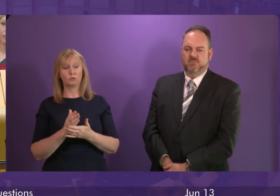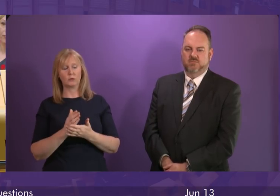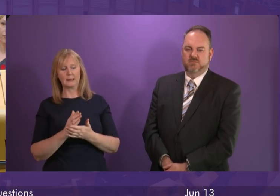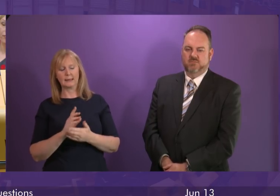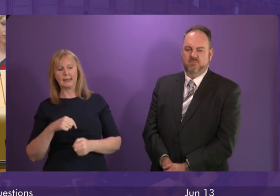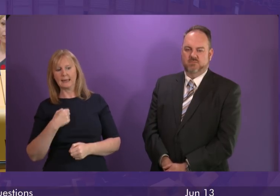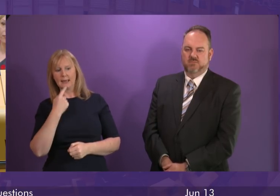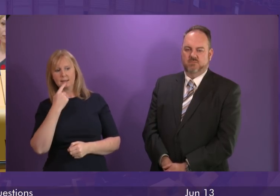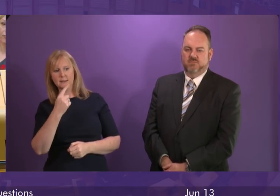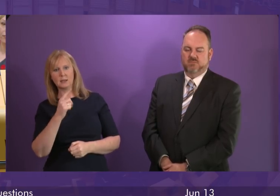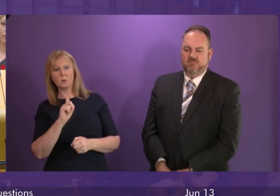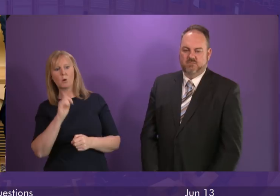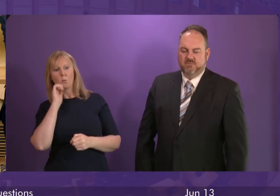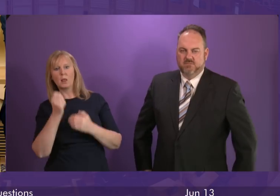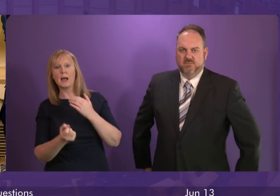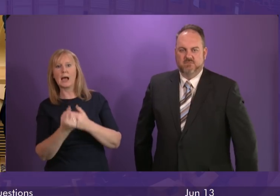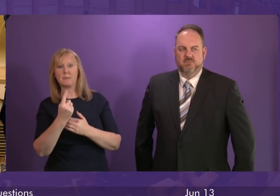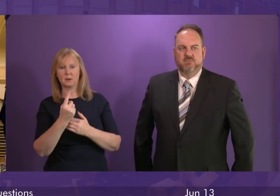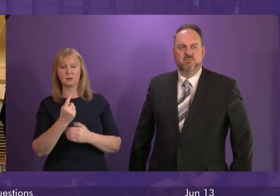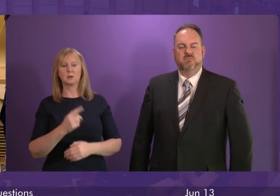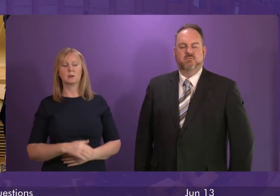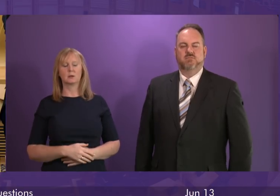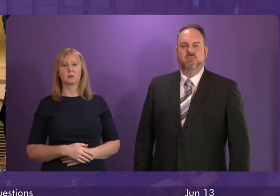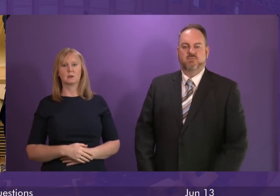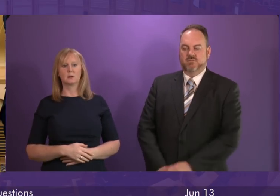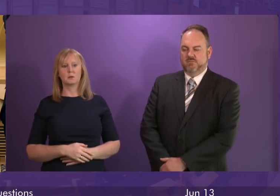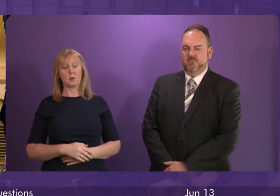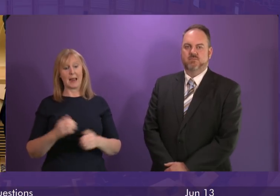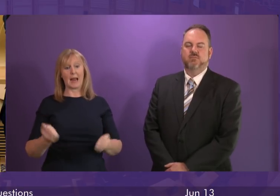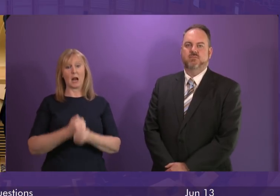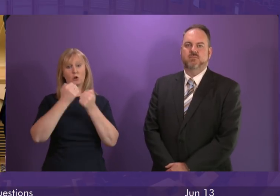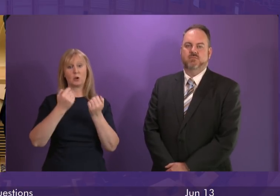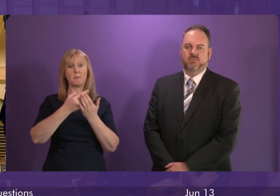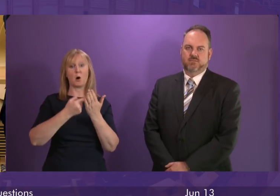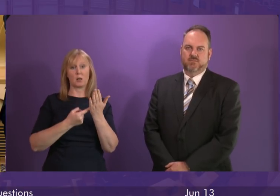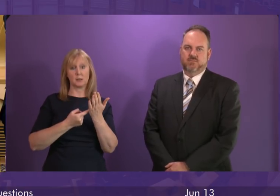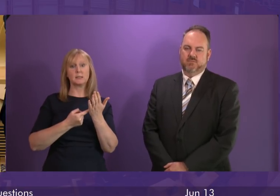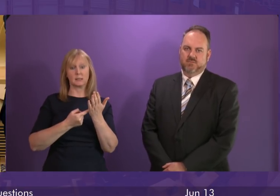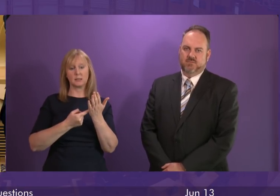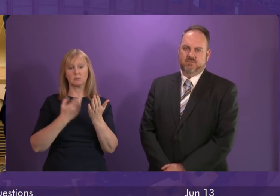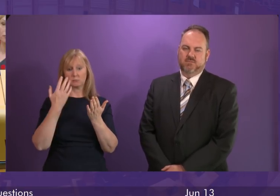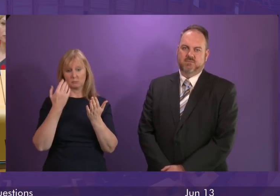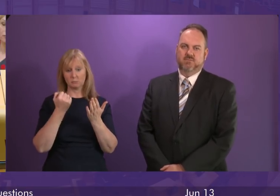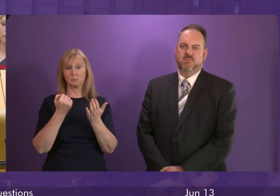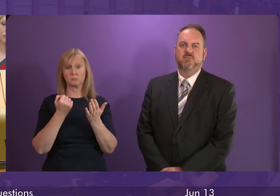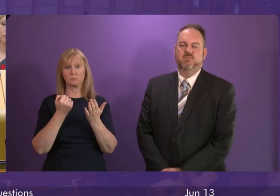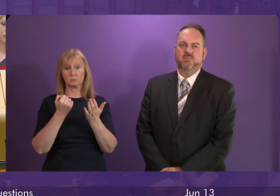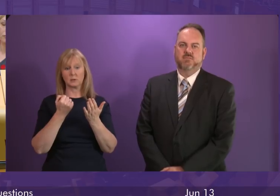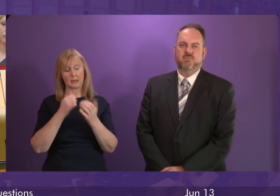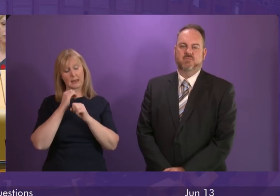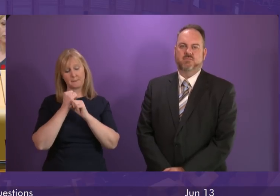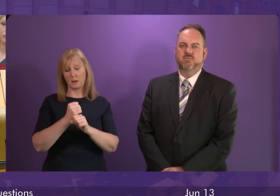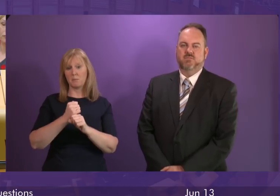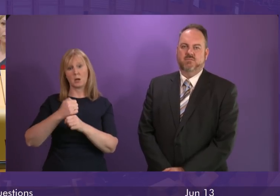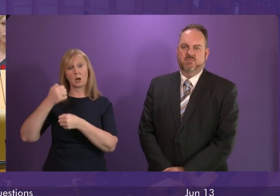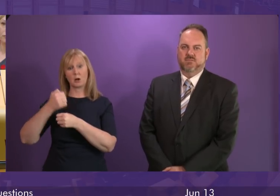me to pre-empt any of that. But certainly, in terms of our energy policy, and I think this is evidenced across our energy policy, the commitment of this